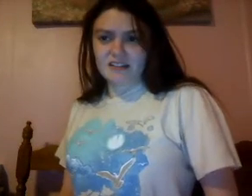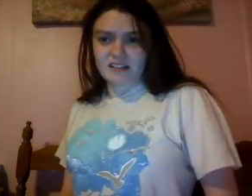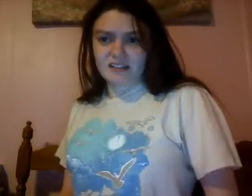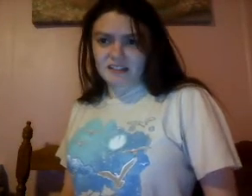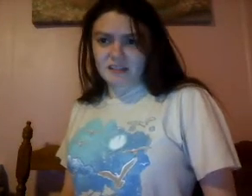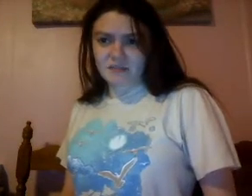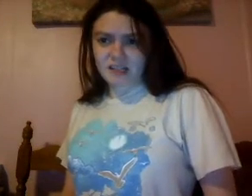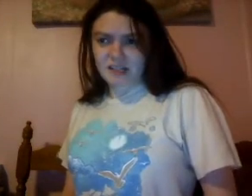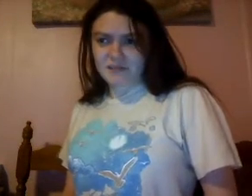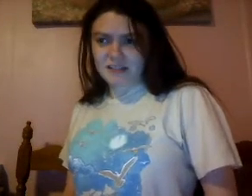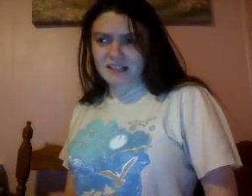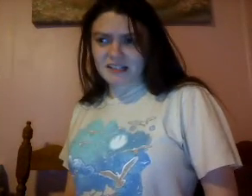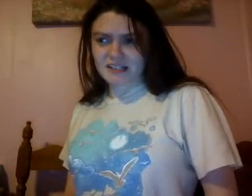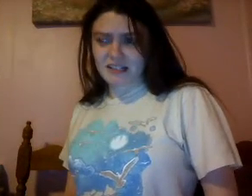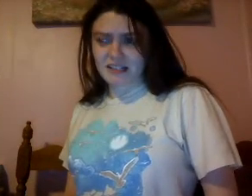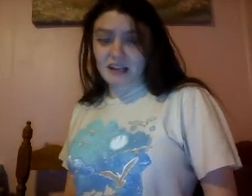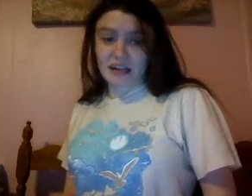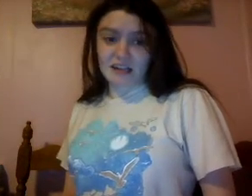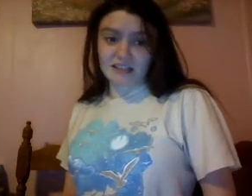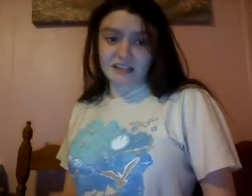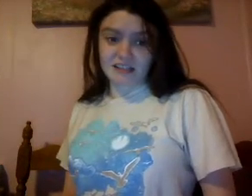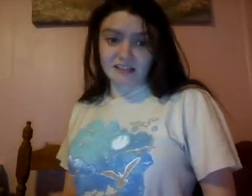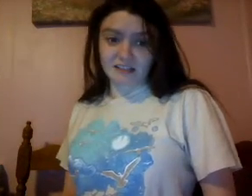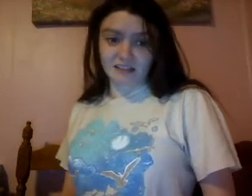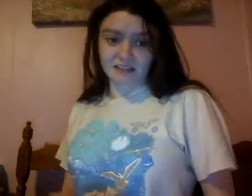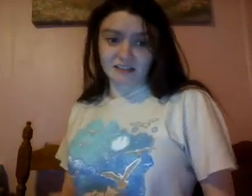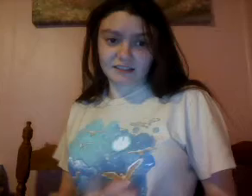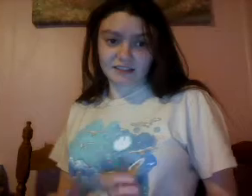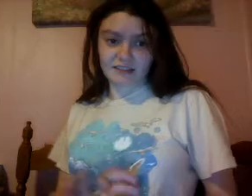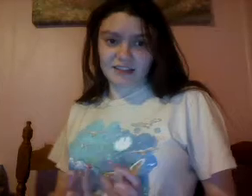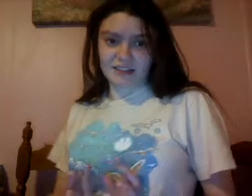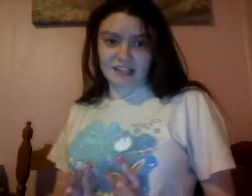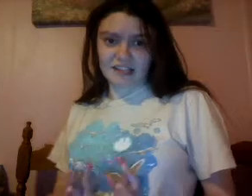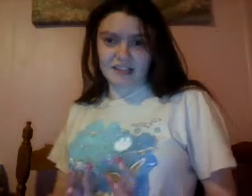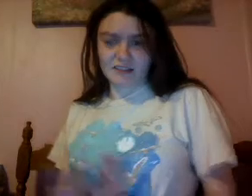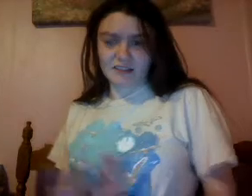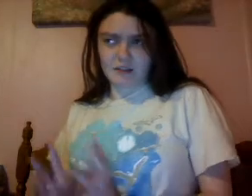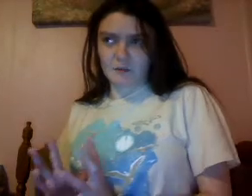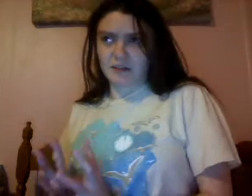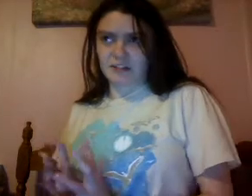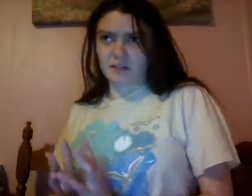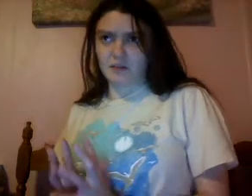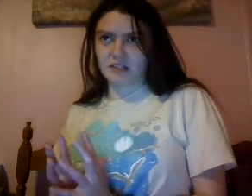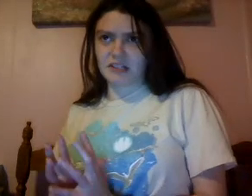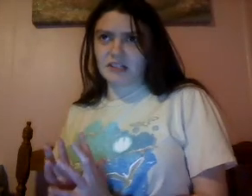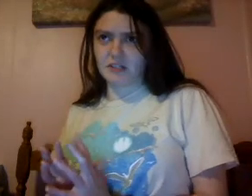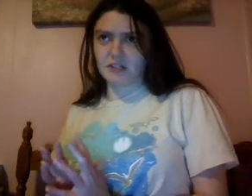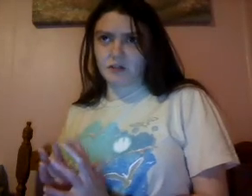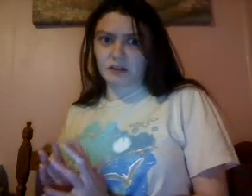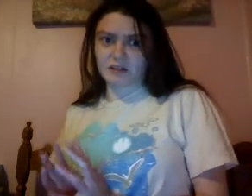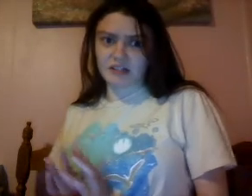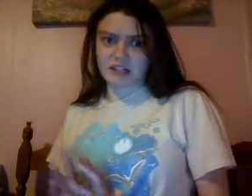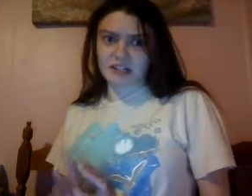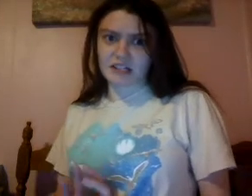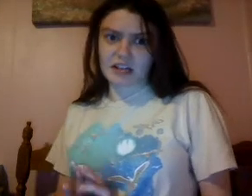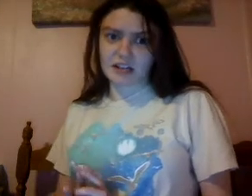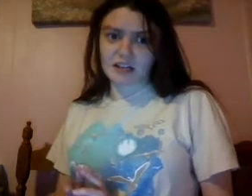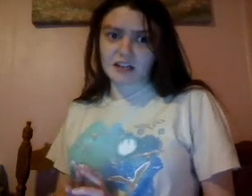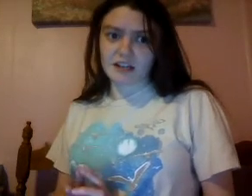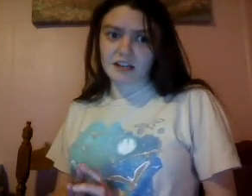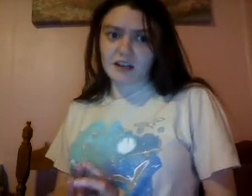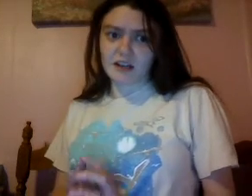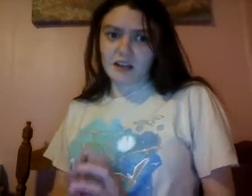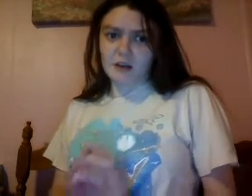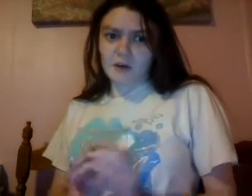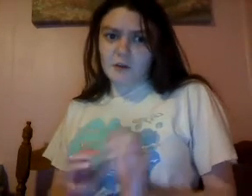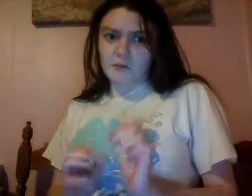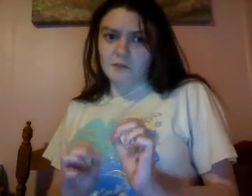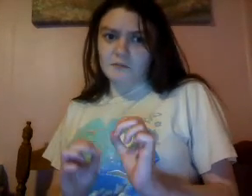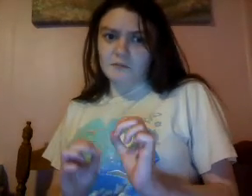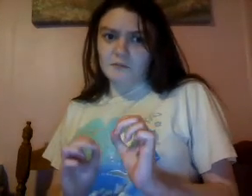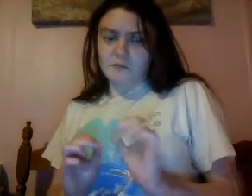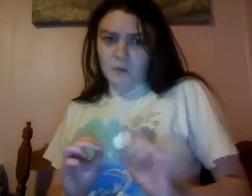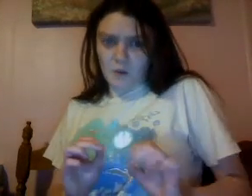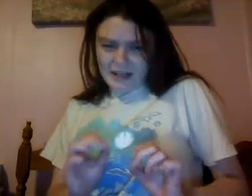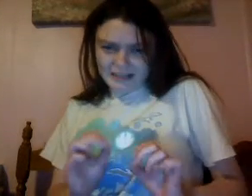Sometimes I hate tagging this because it goes against usually everything I say. But when I